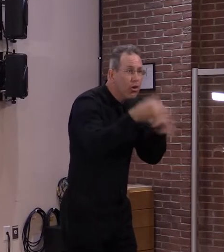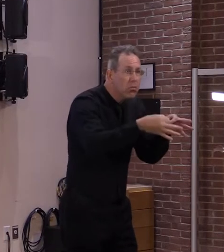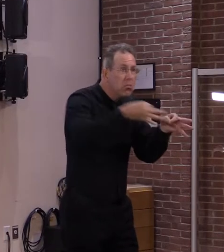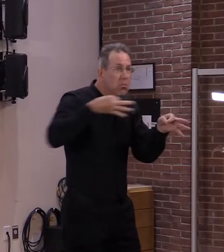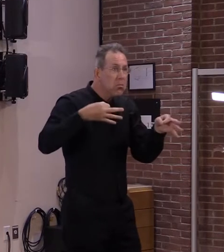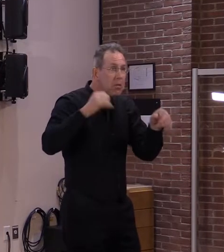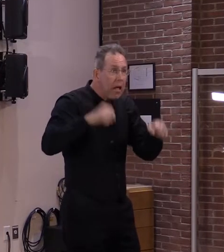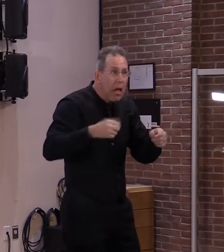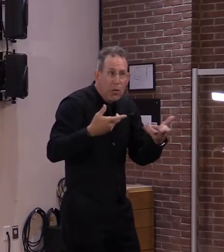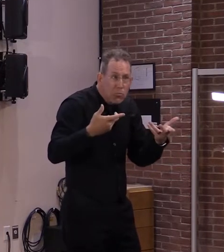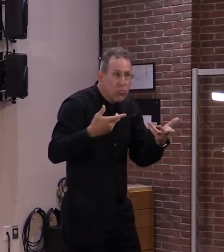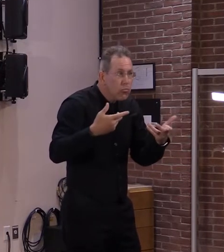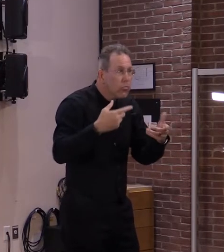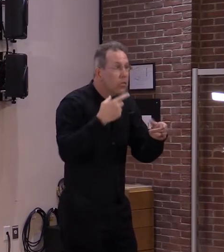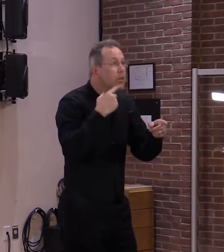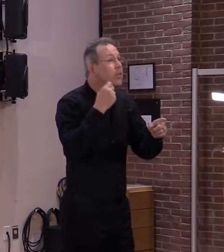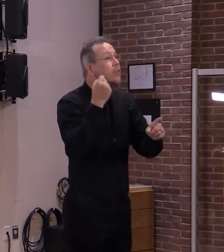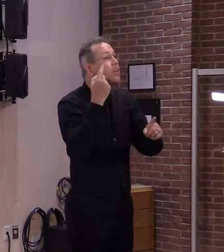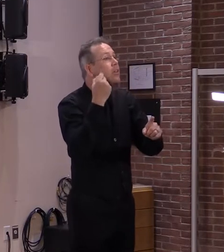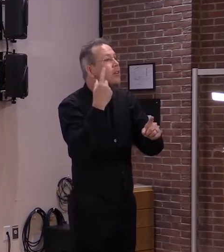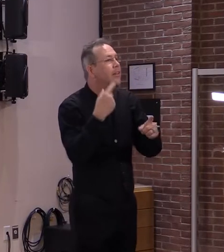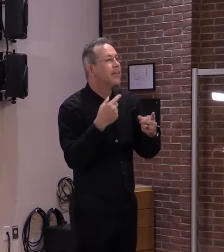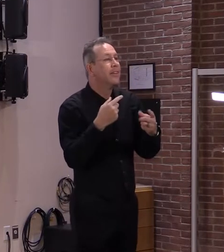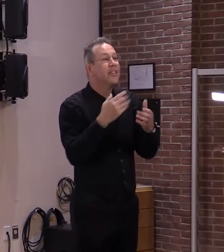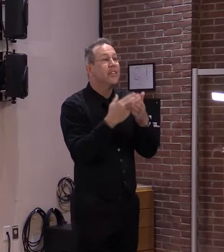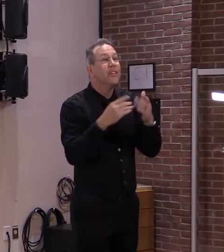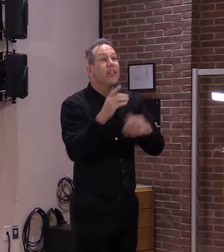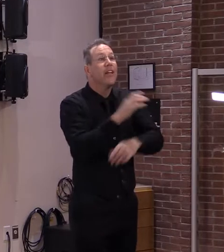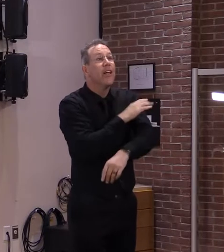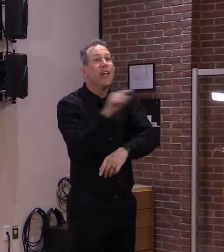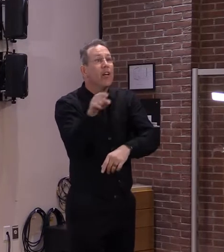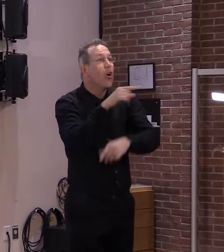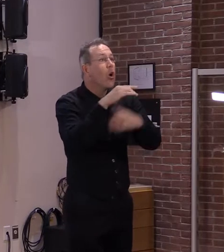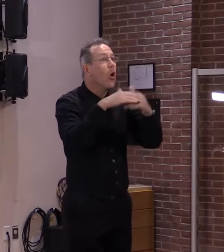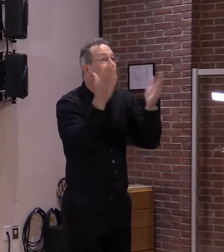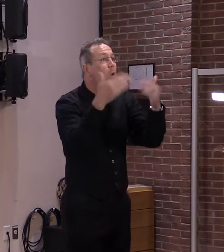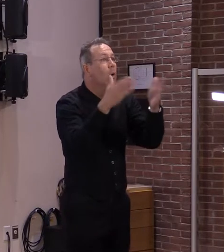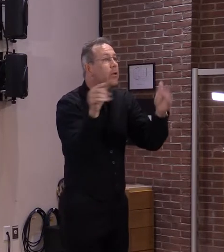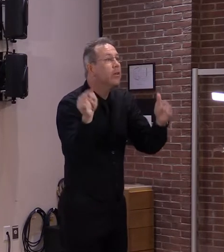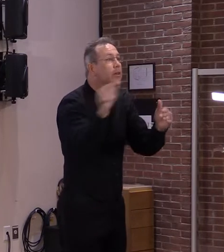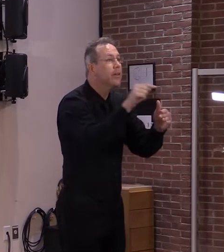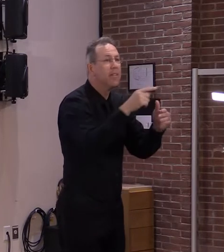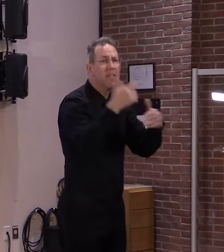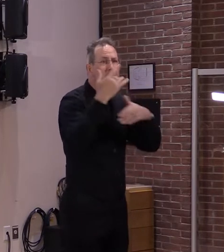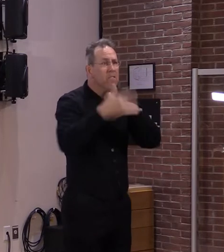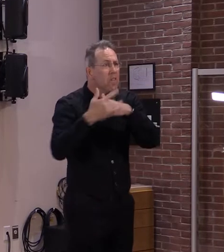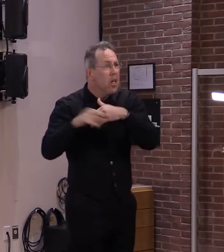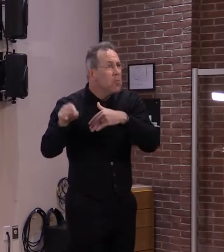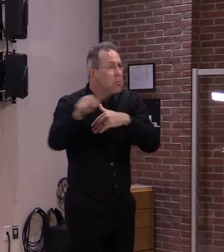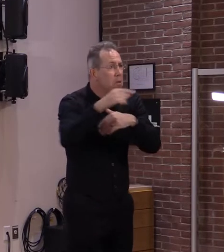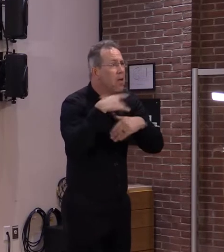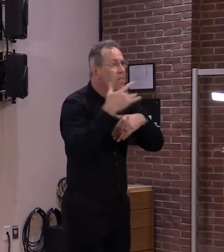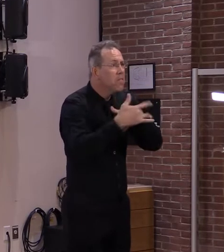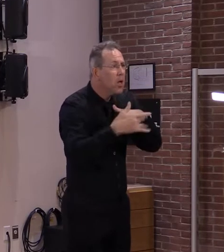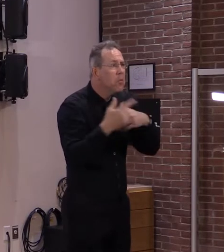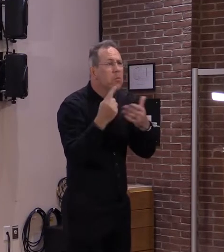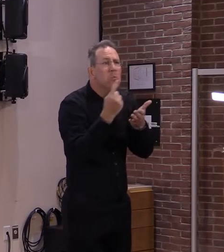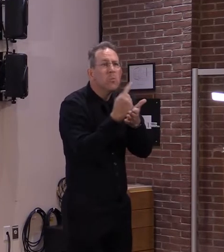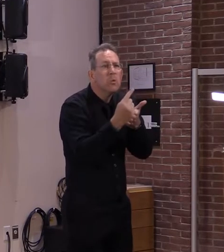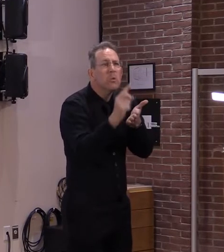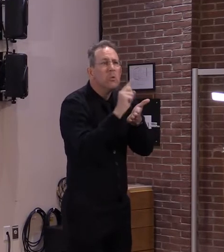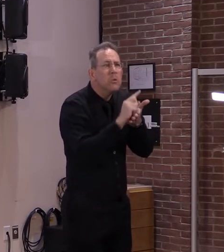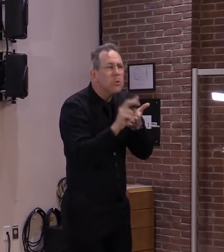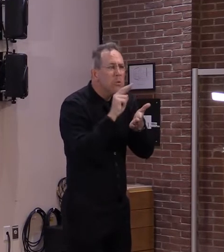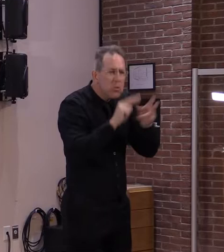for all three vaccine types. Available appointments exist on weekdays and throughout the coming weekend.